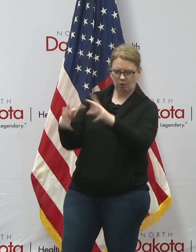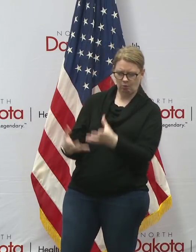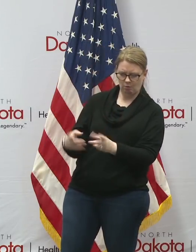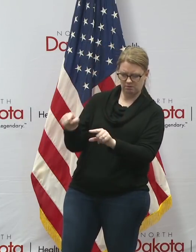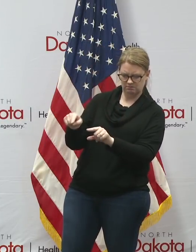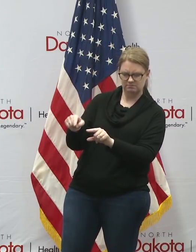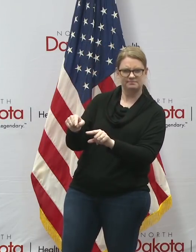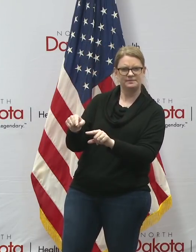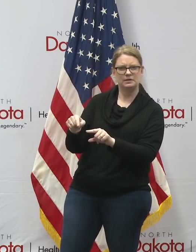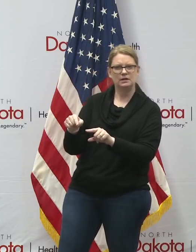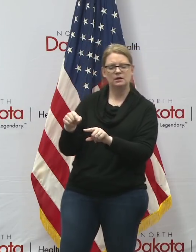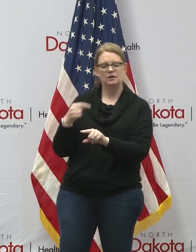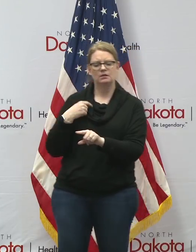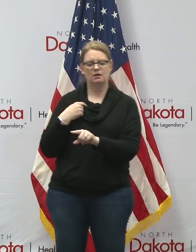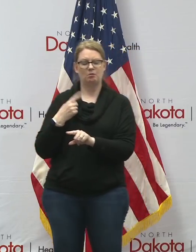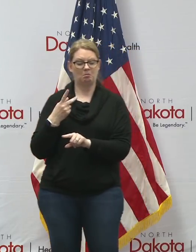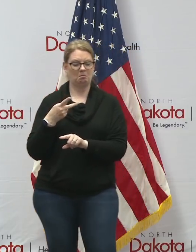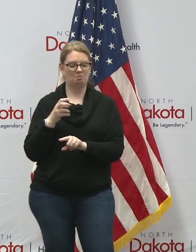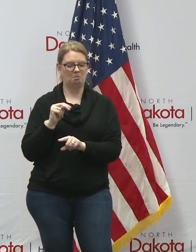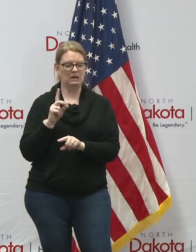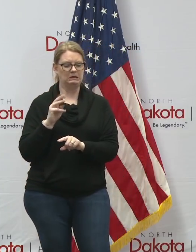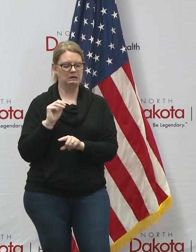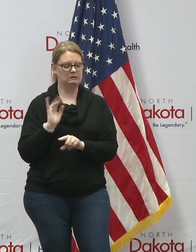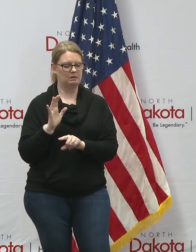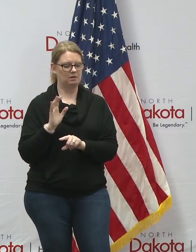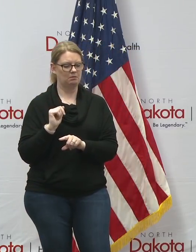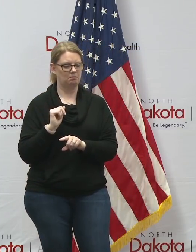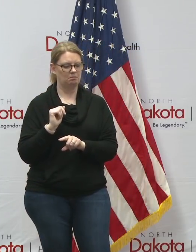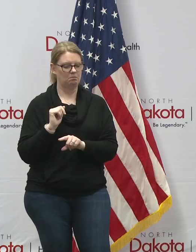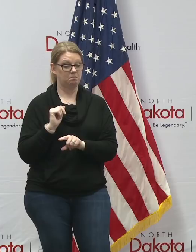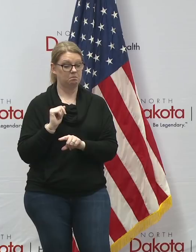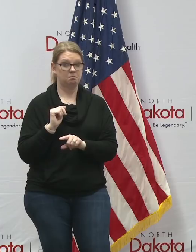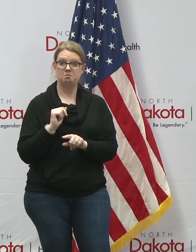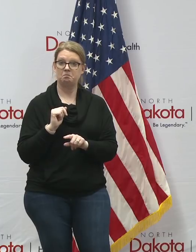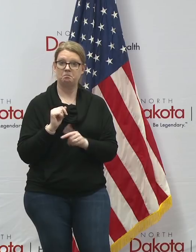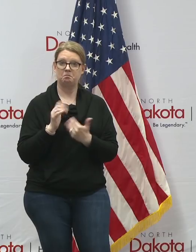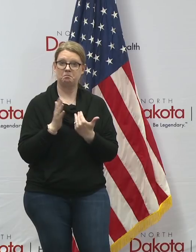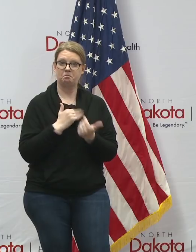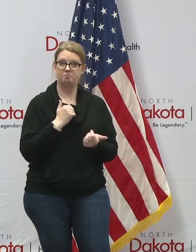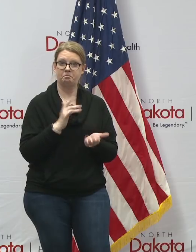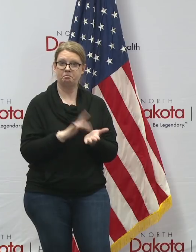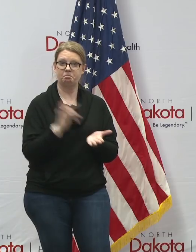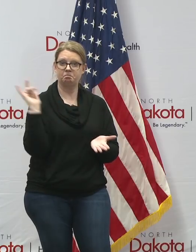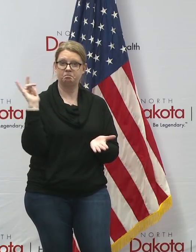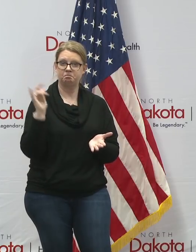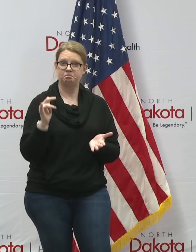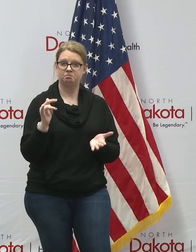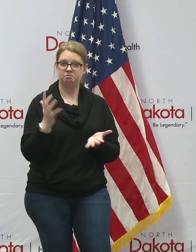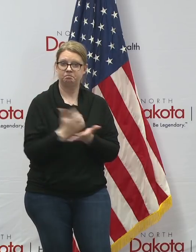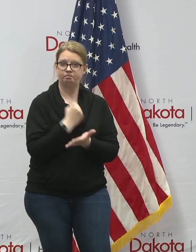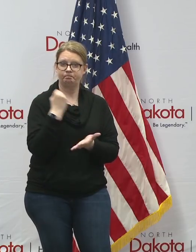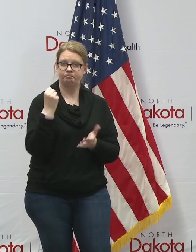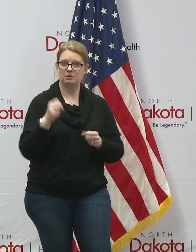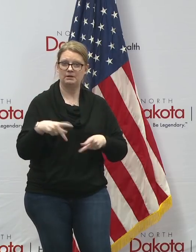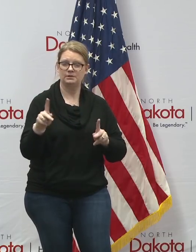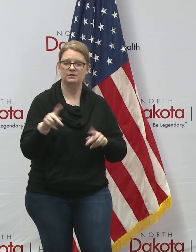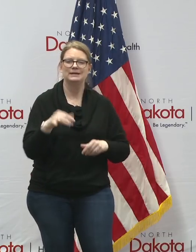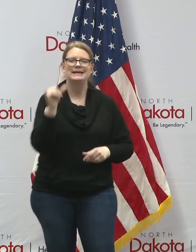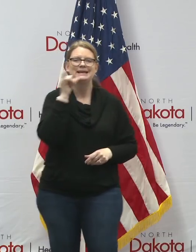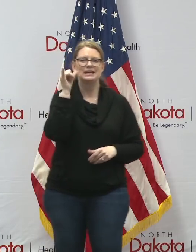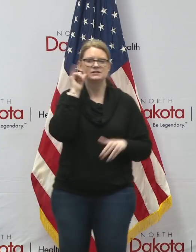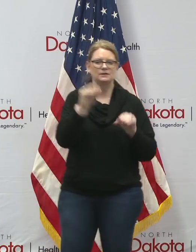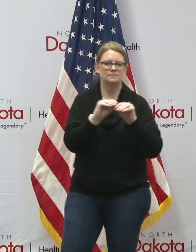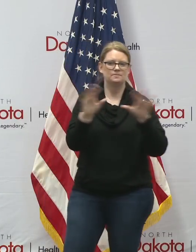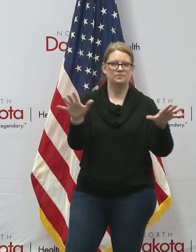this pandemic as an opportunity to make a buck yesterday i issued a press release